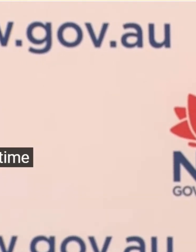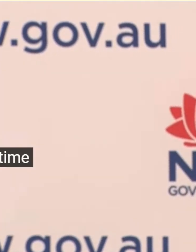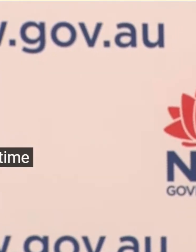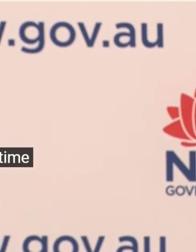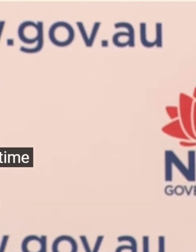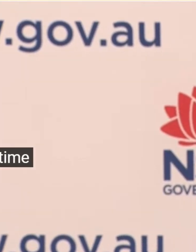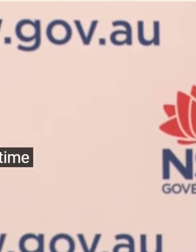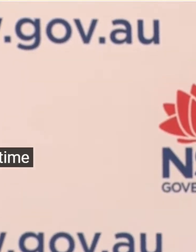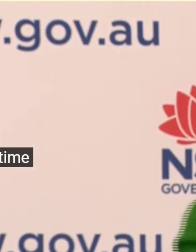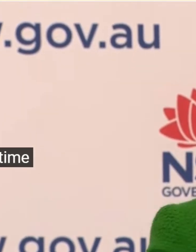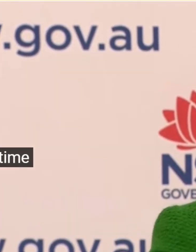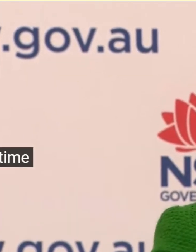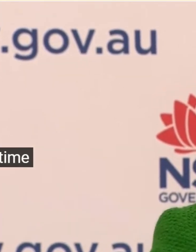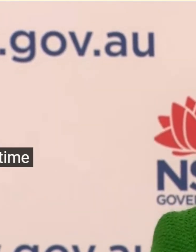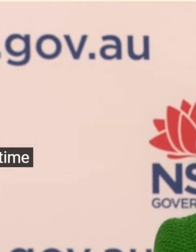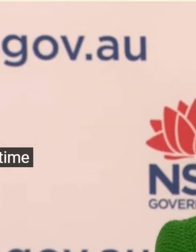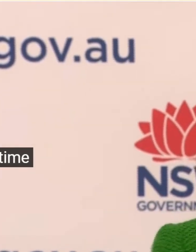Coming Months How